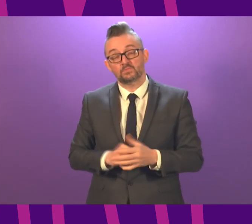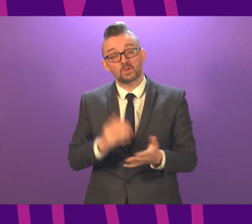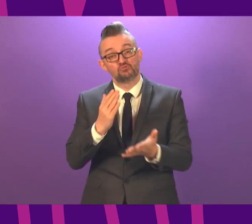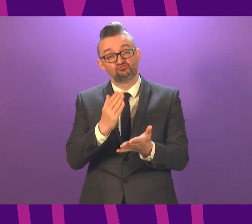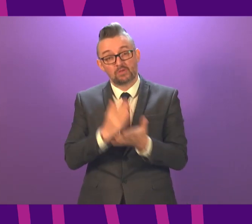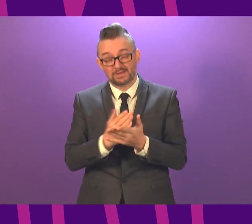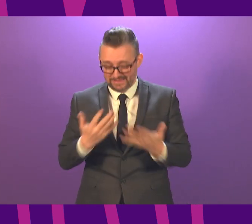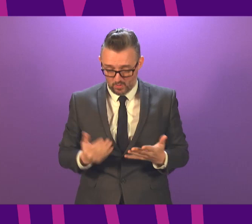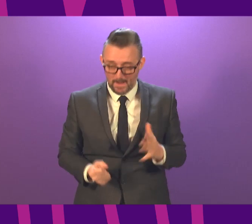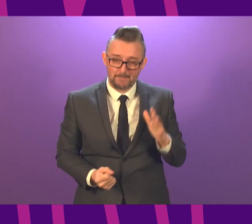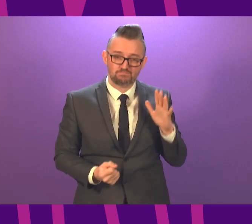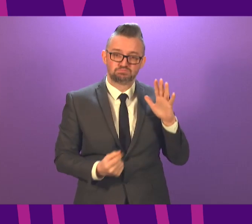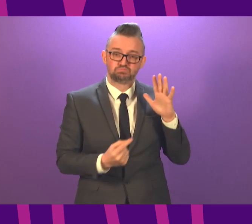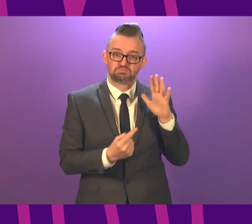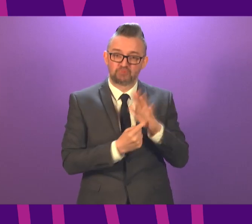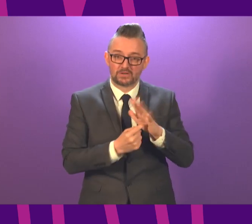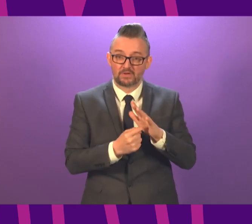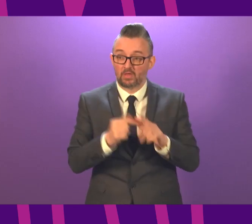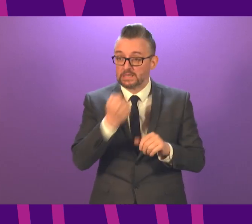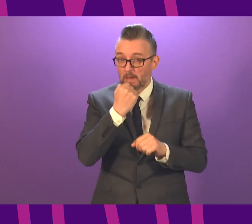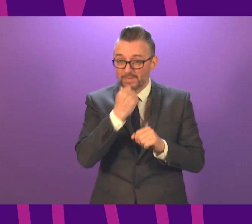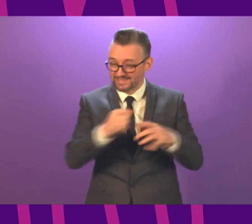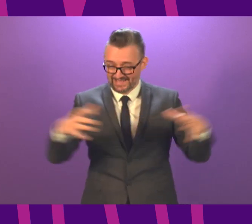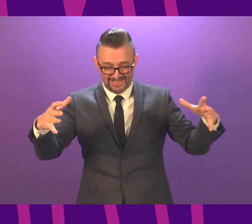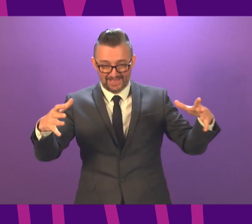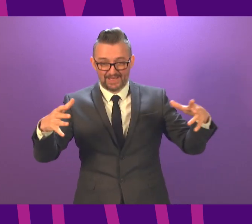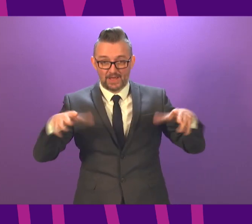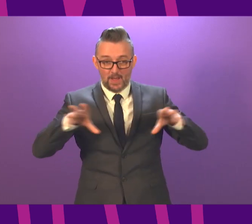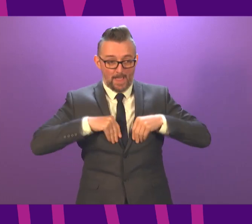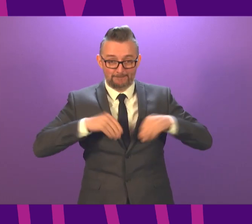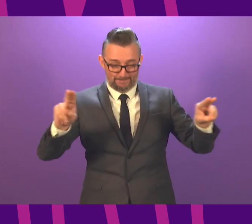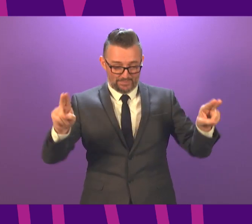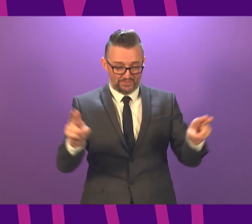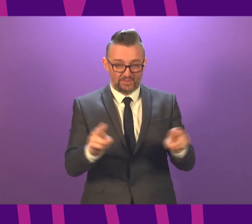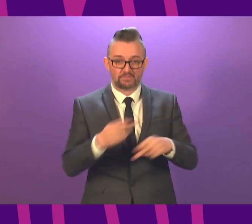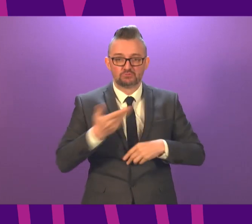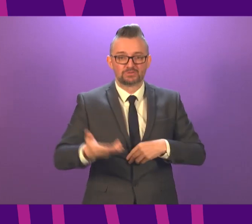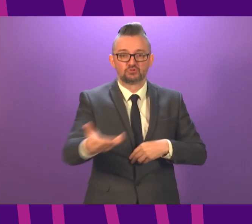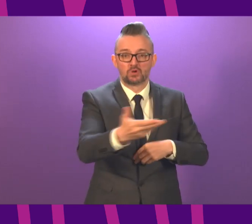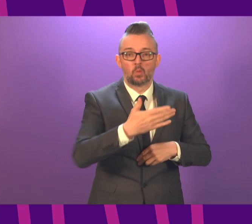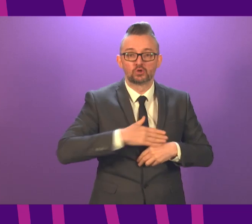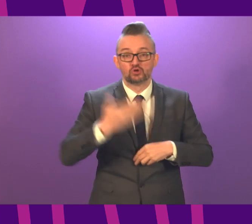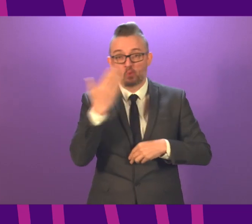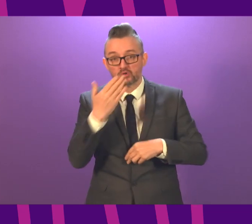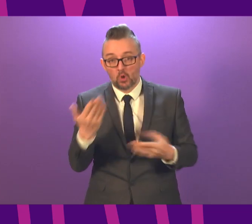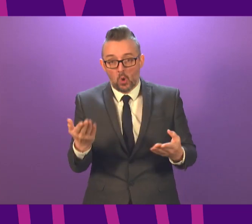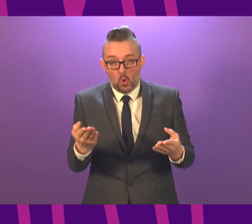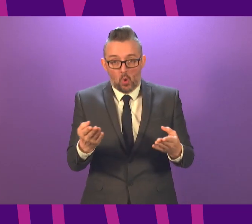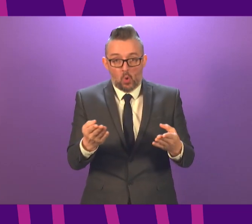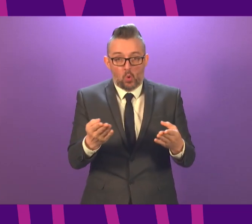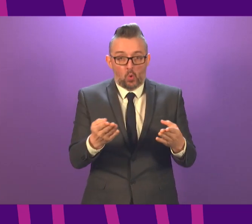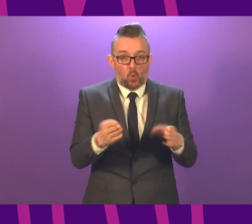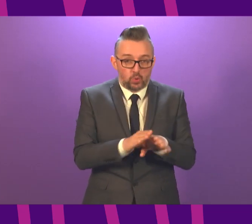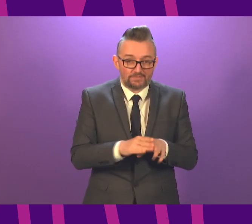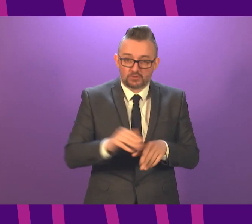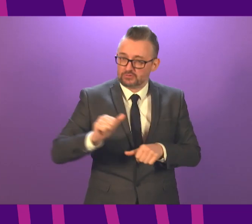priority here in getting transmission down again is to keep the period of schools being closed as short as possible. I said earlier